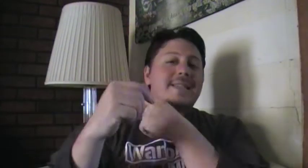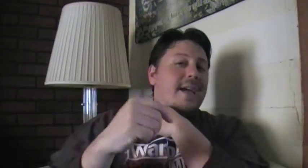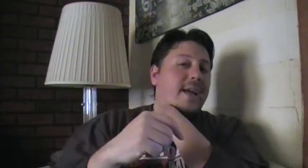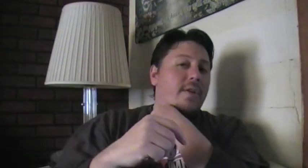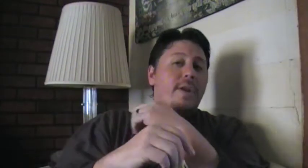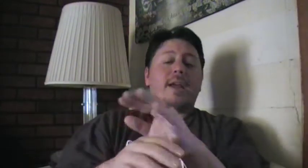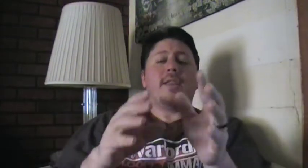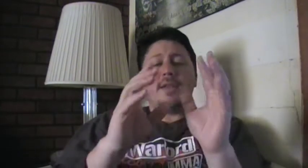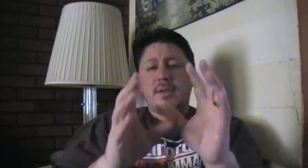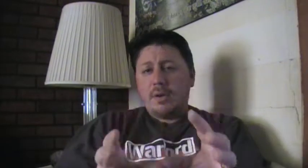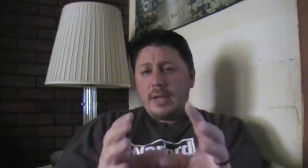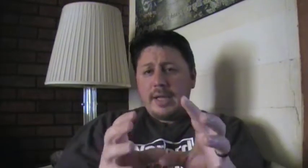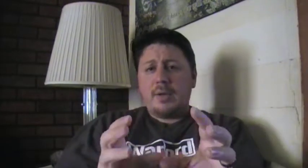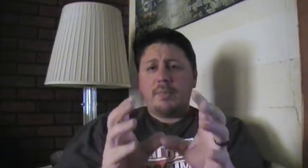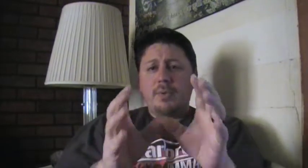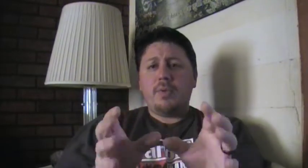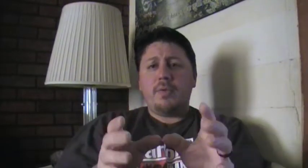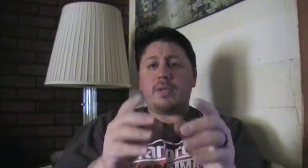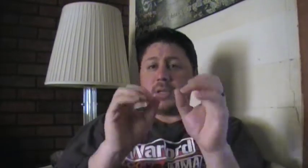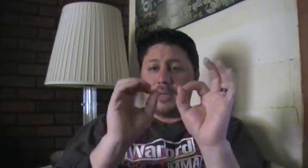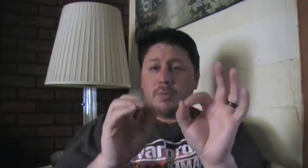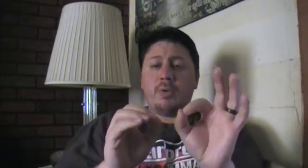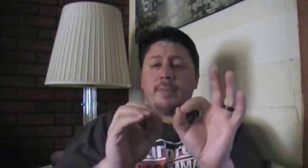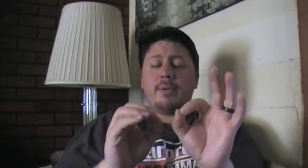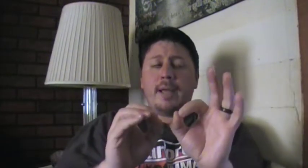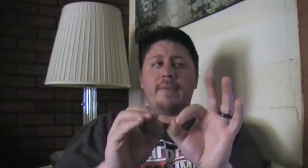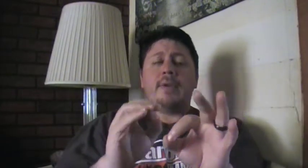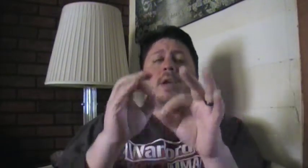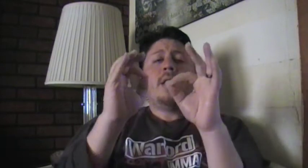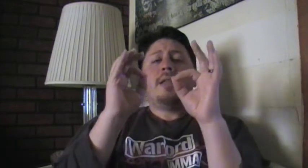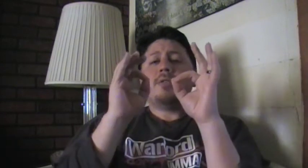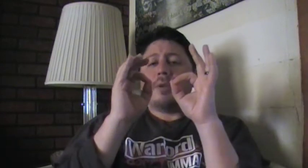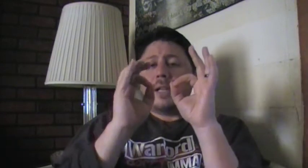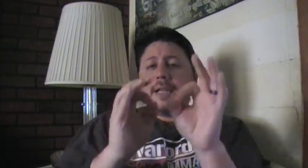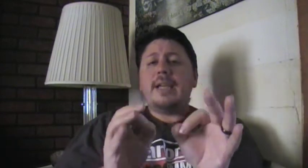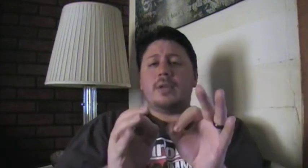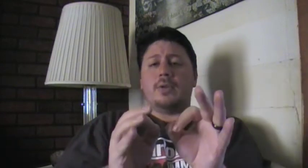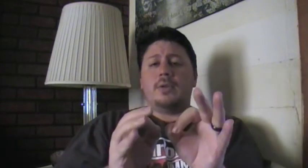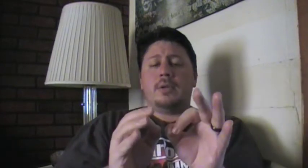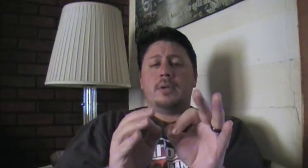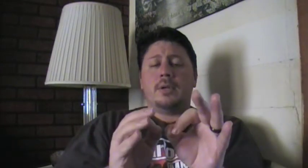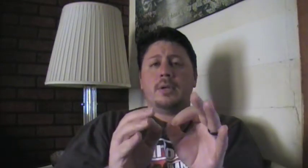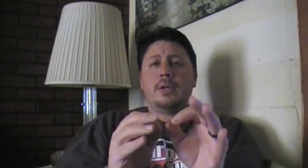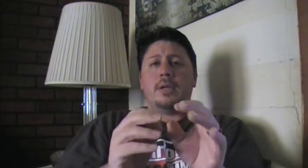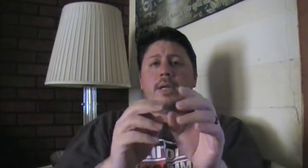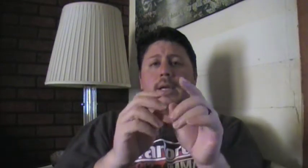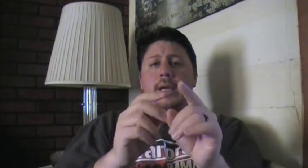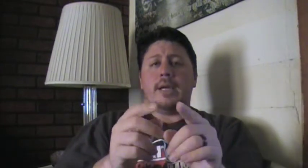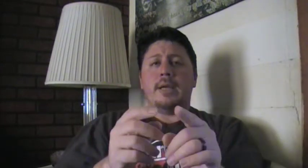side of your neck. These are illegal moves. Rule number 11, these are illegal in